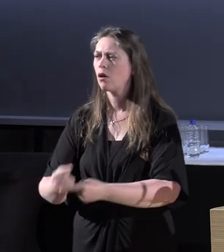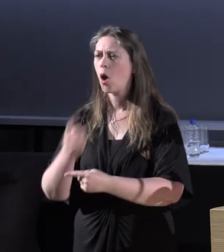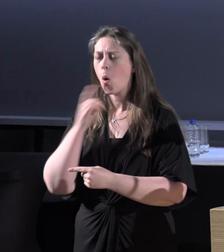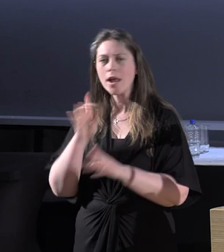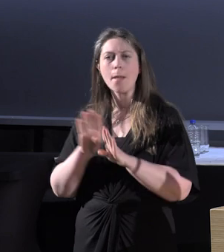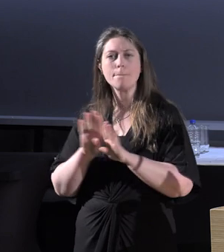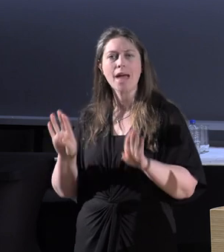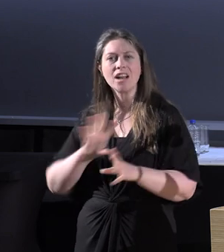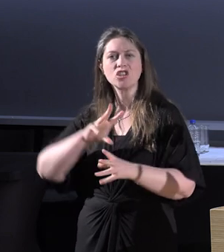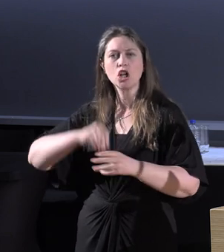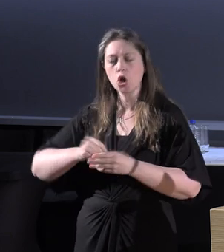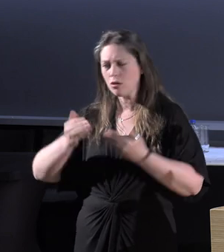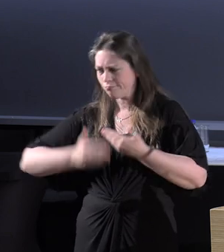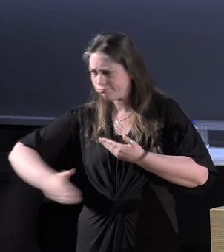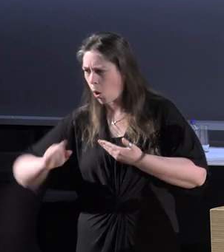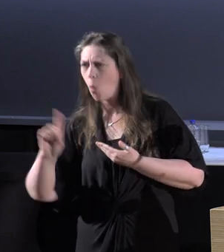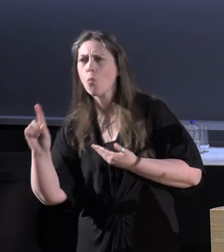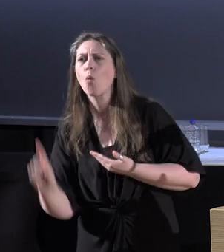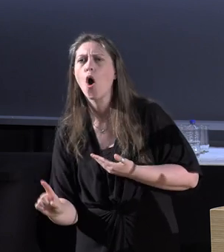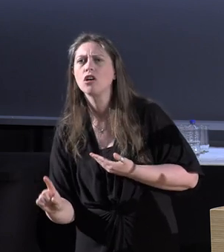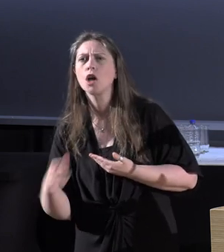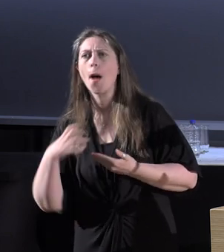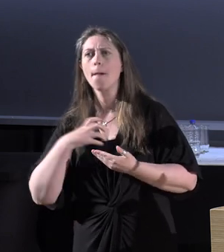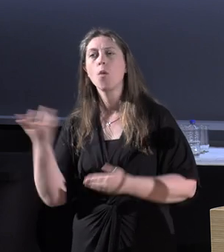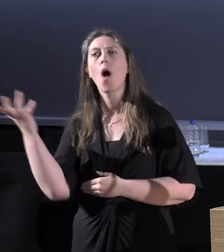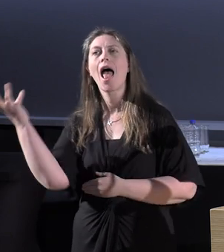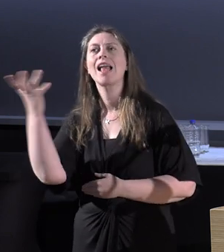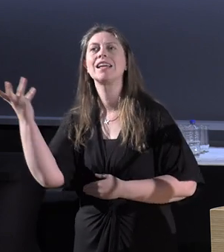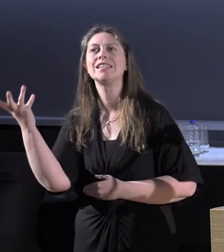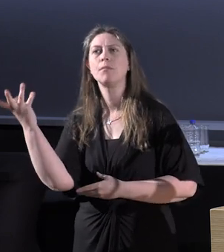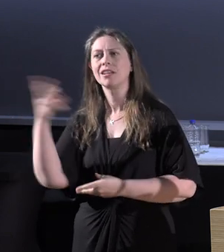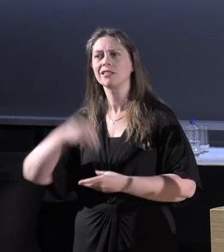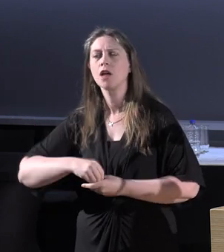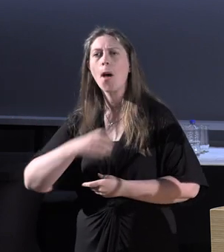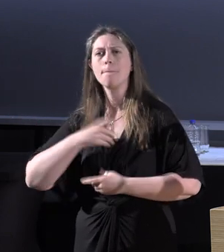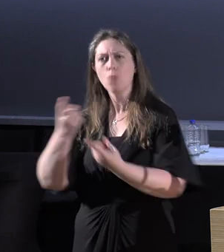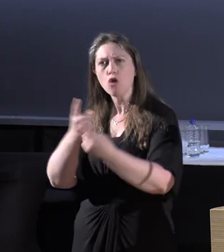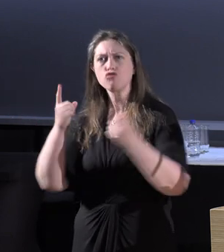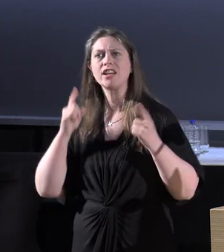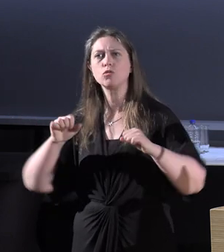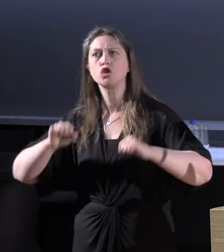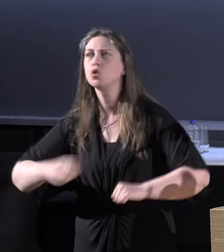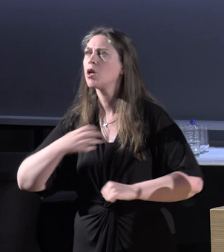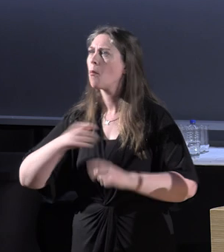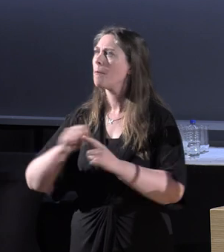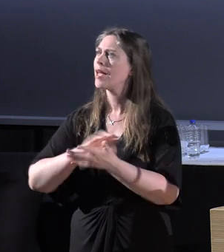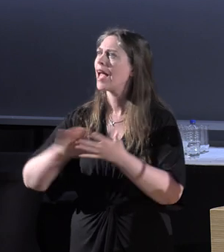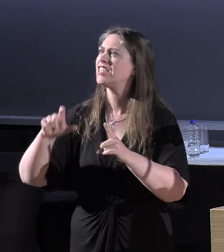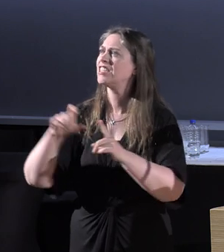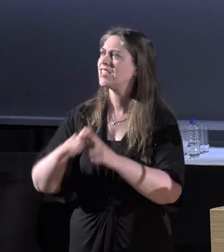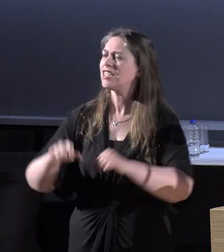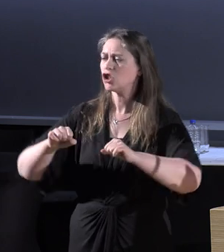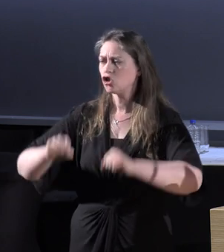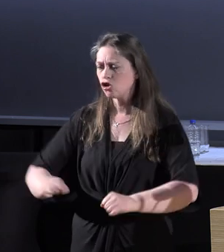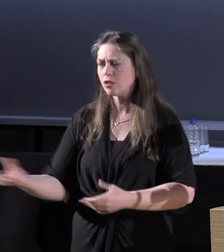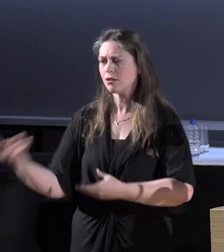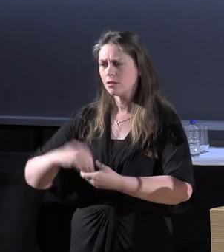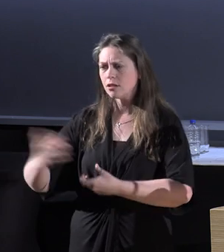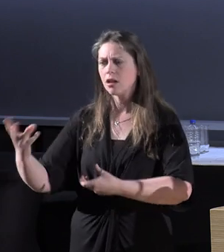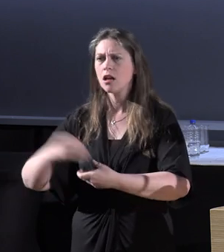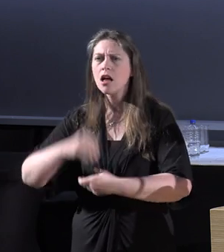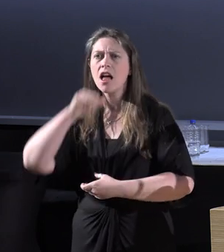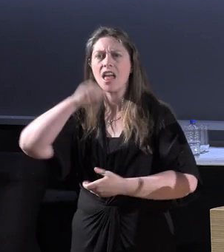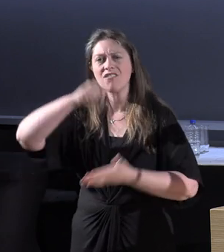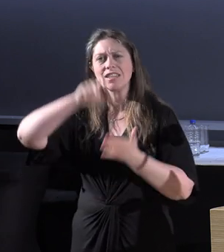these panels and so on. I want to see more academics, more graduate students, more PhD students who experience